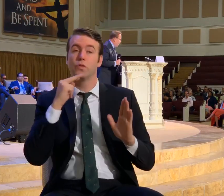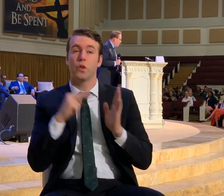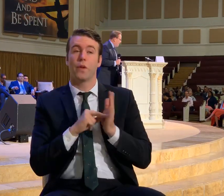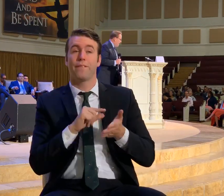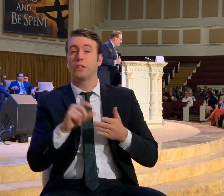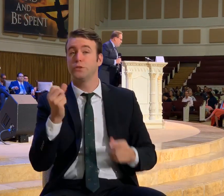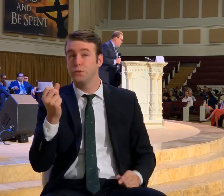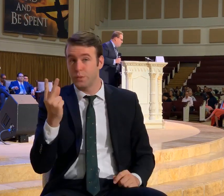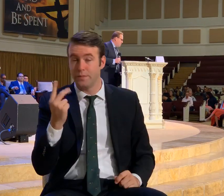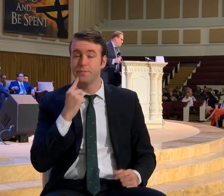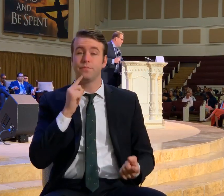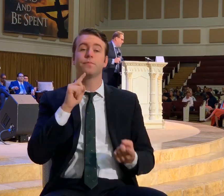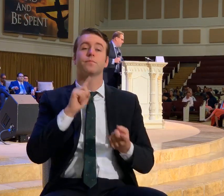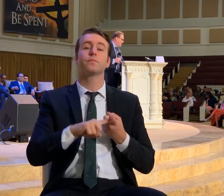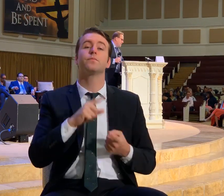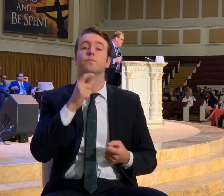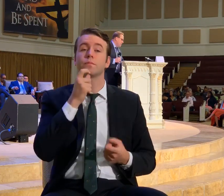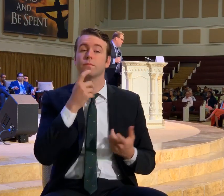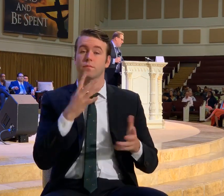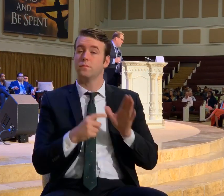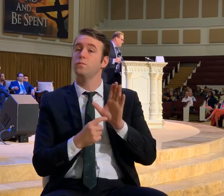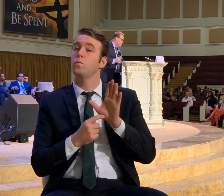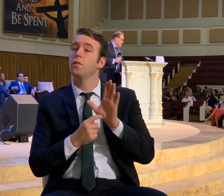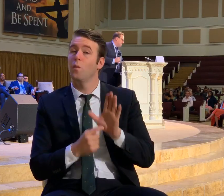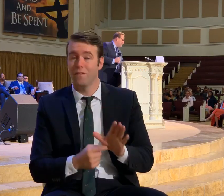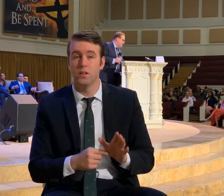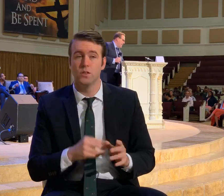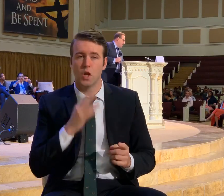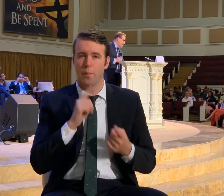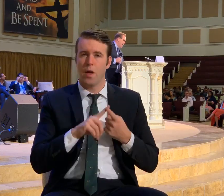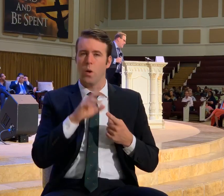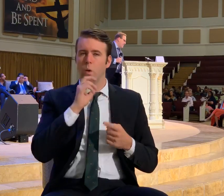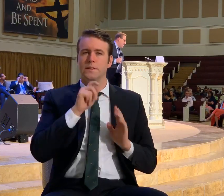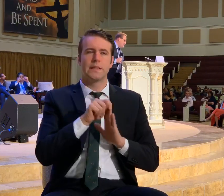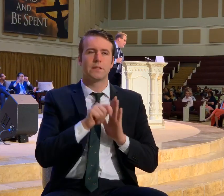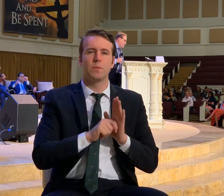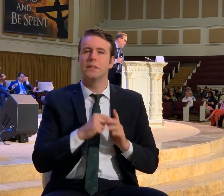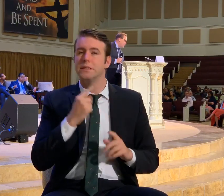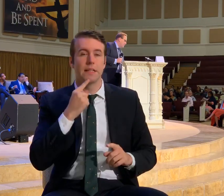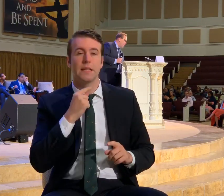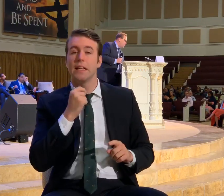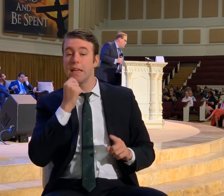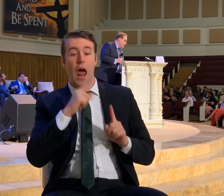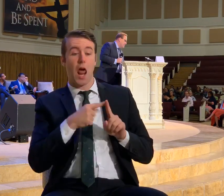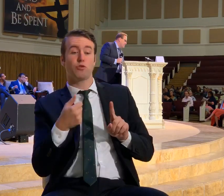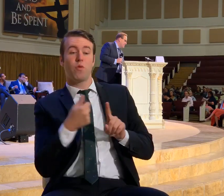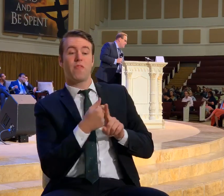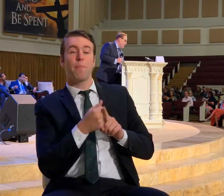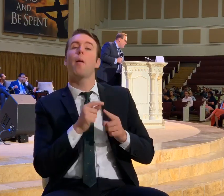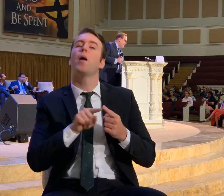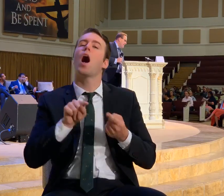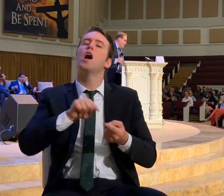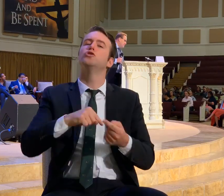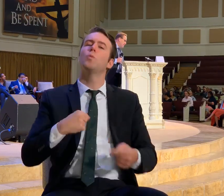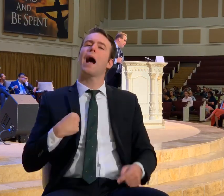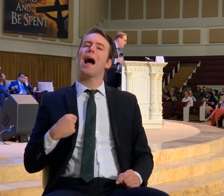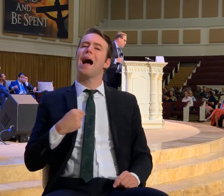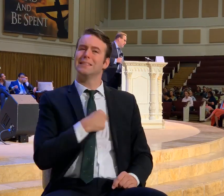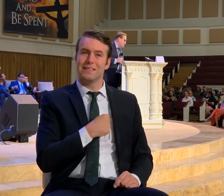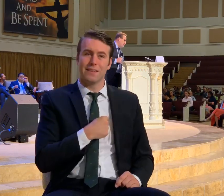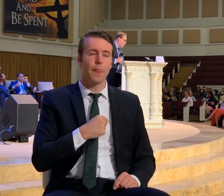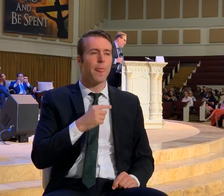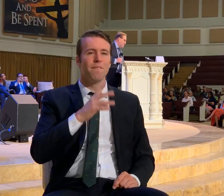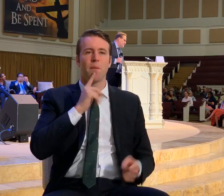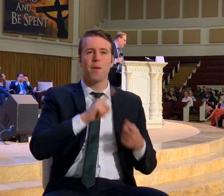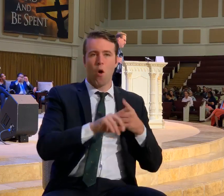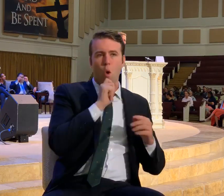verse number 12. Unto whom it was revealed. Talking about these Old Testament. That not unto them themselves. But unto us. They did speak to